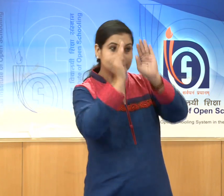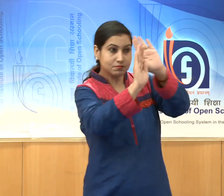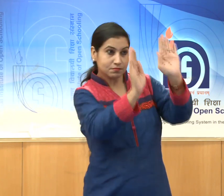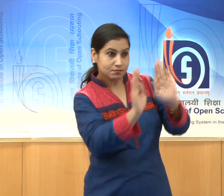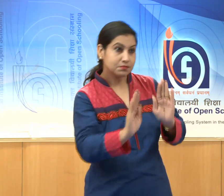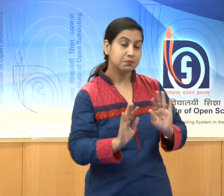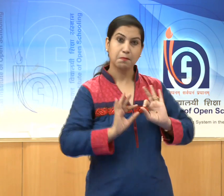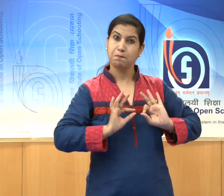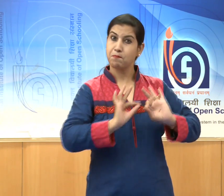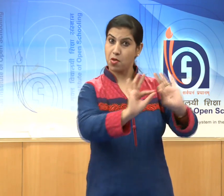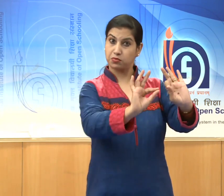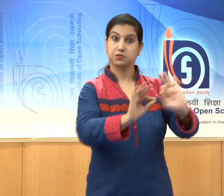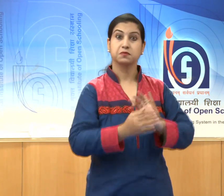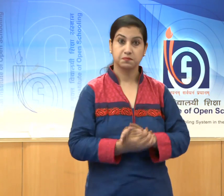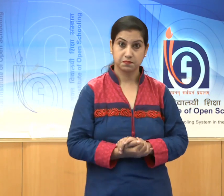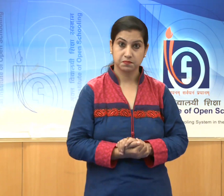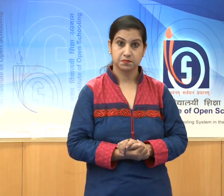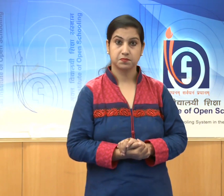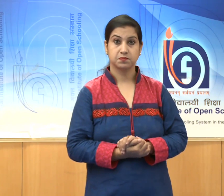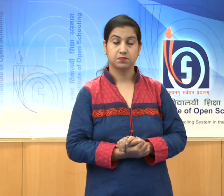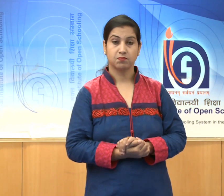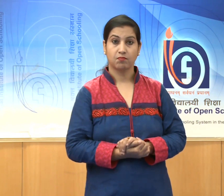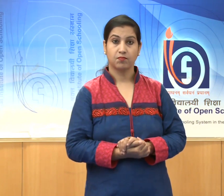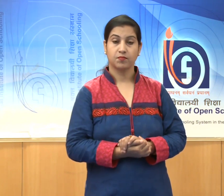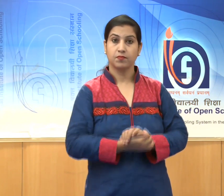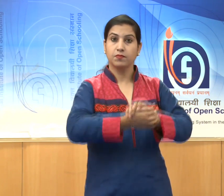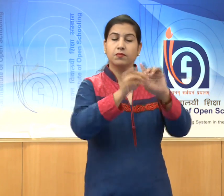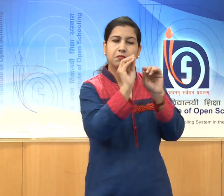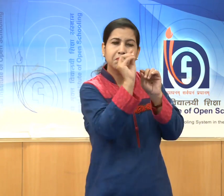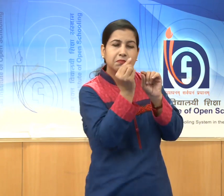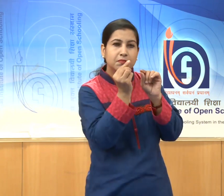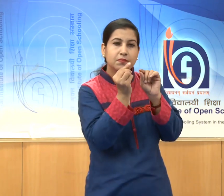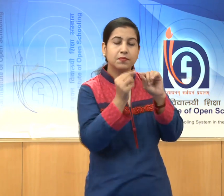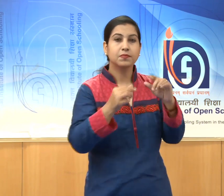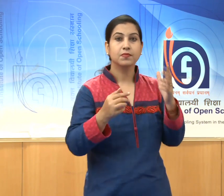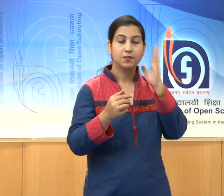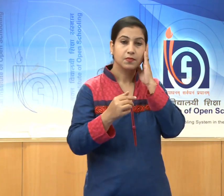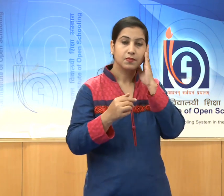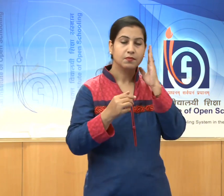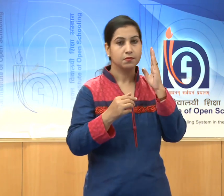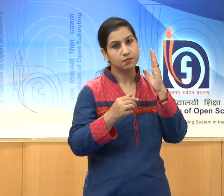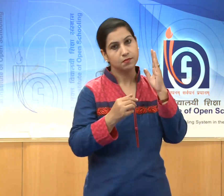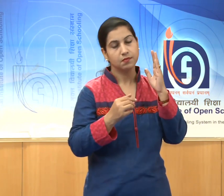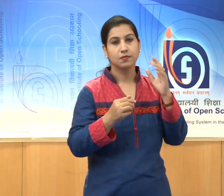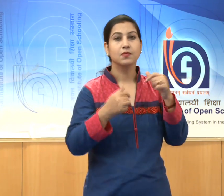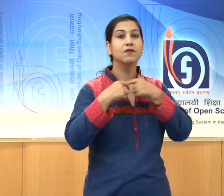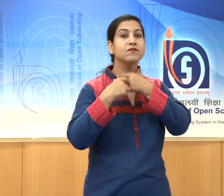the slight tilt of the face